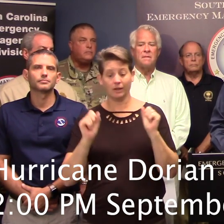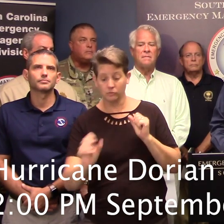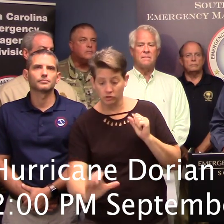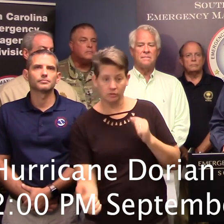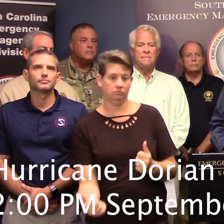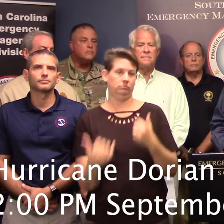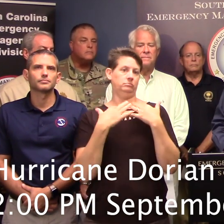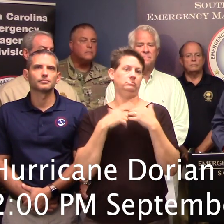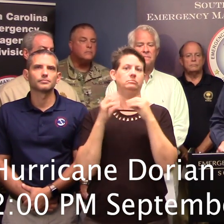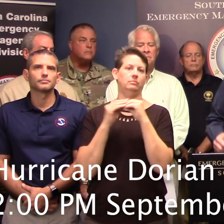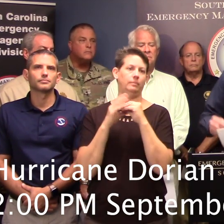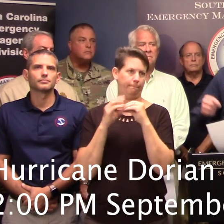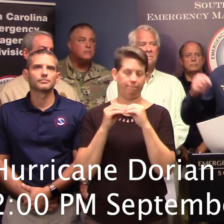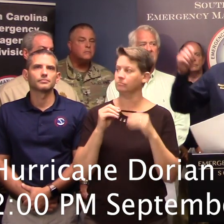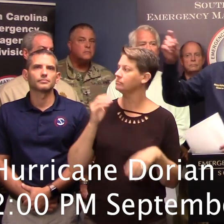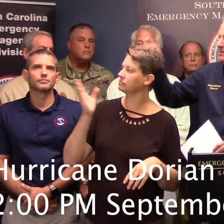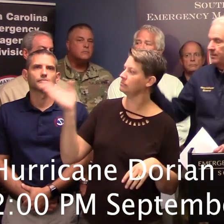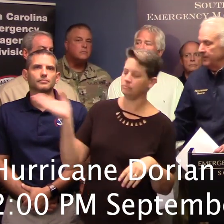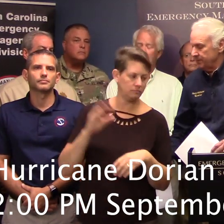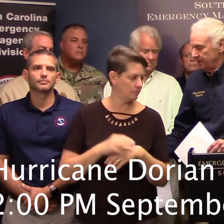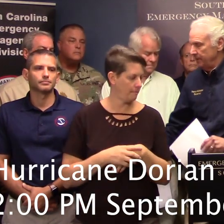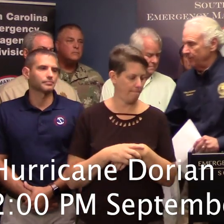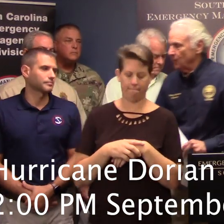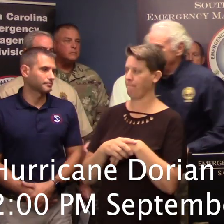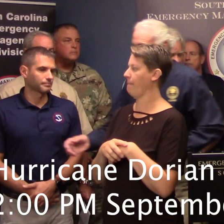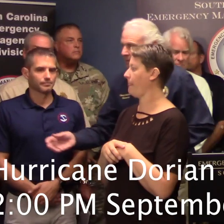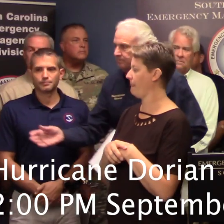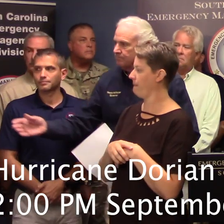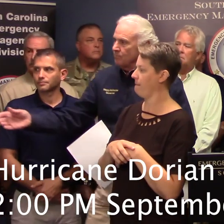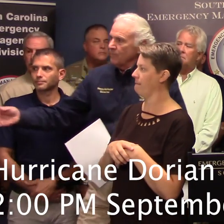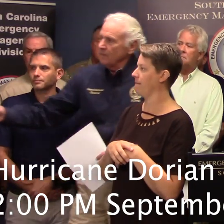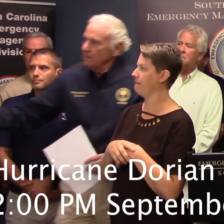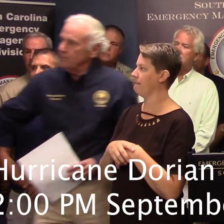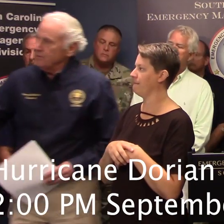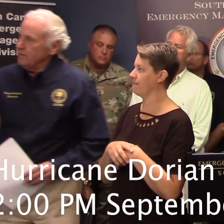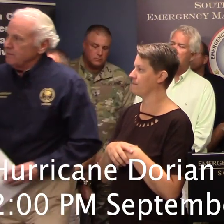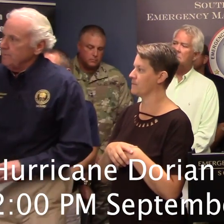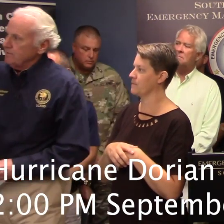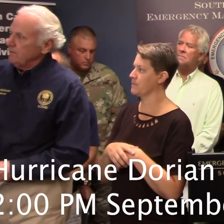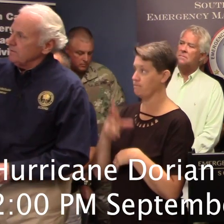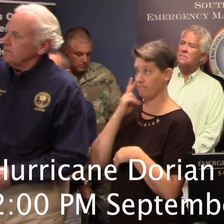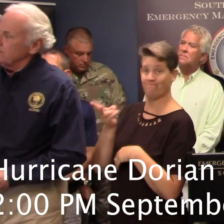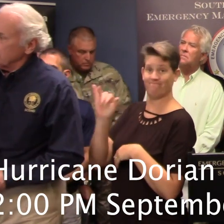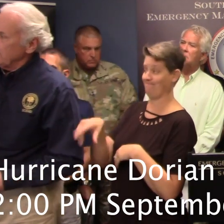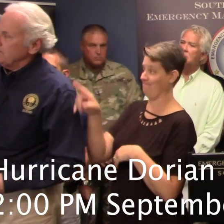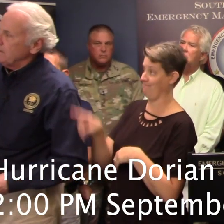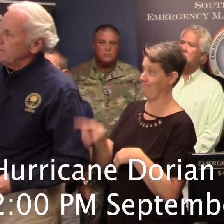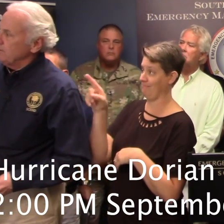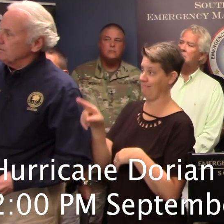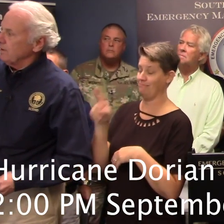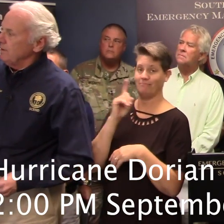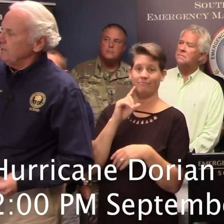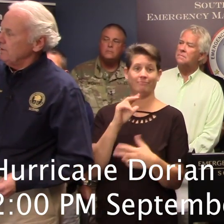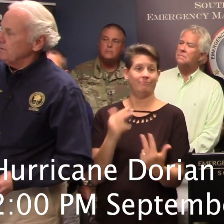area towards Columbia. And this, this here, as you see this picture, this is, these are the lanes